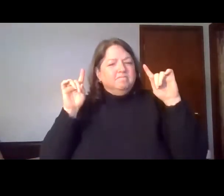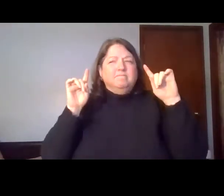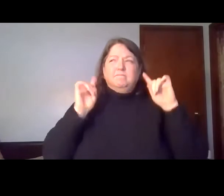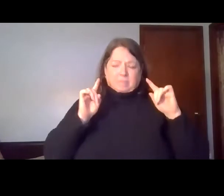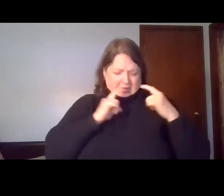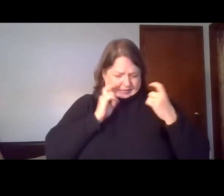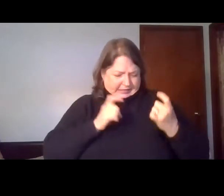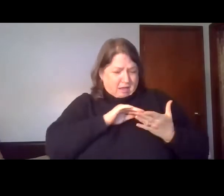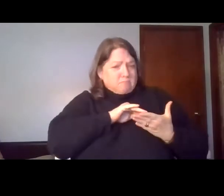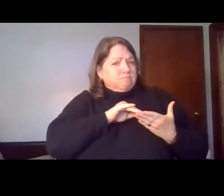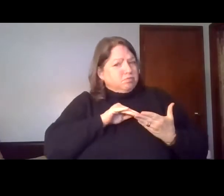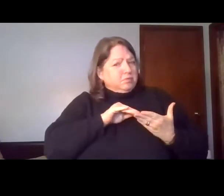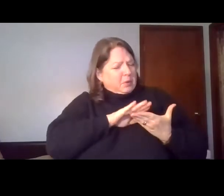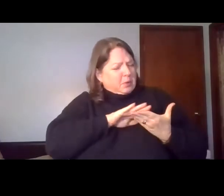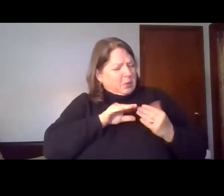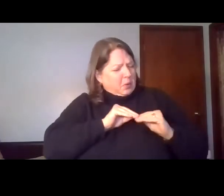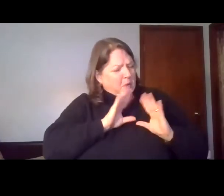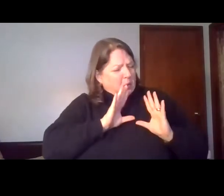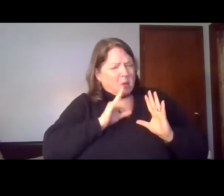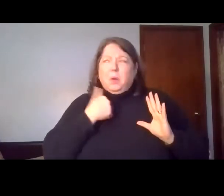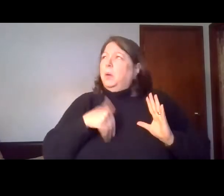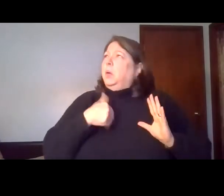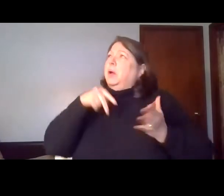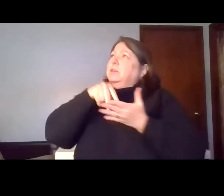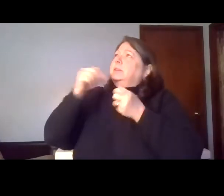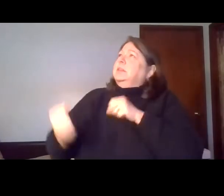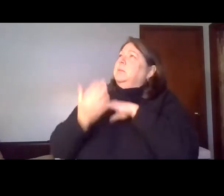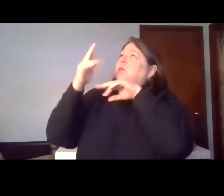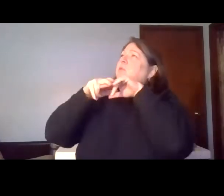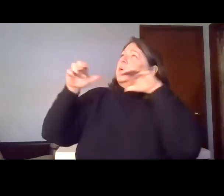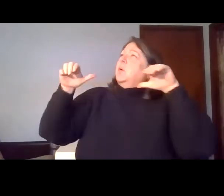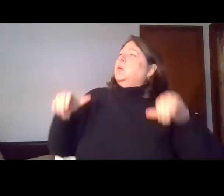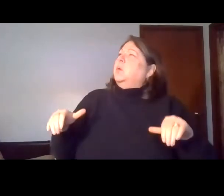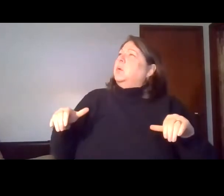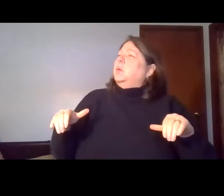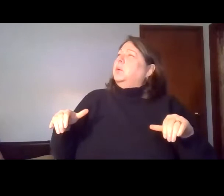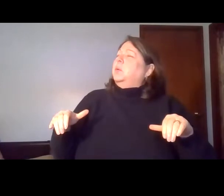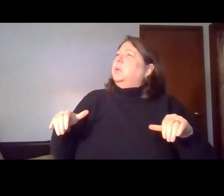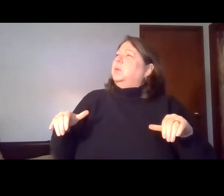When darkness stands, Lord of all.